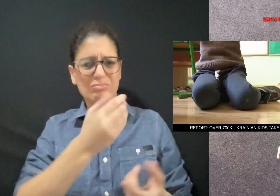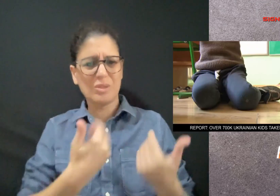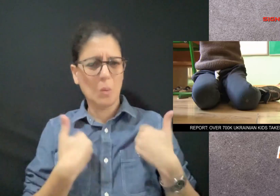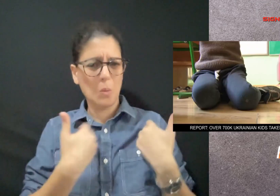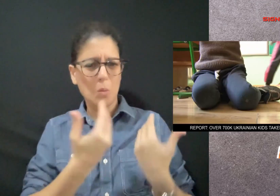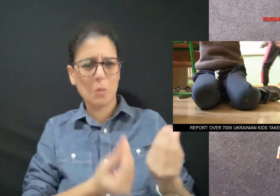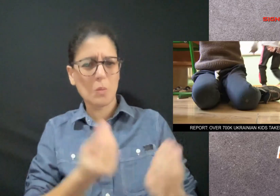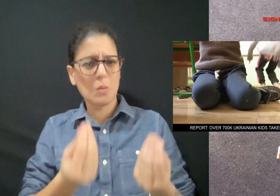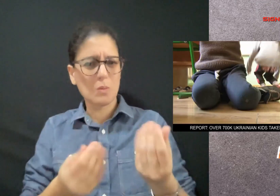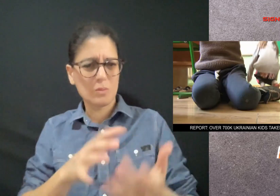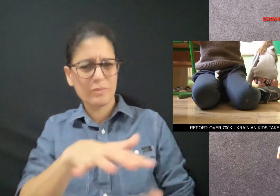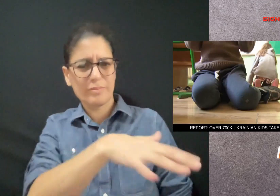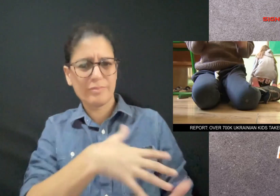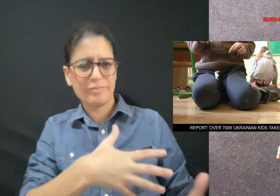Russian invasion of Ukraine.